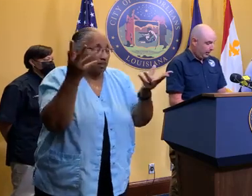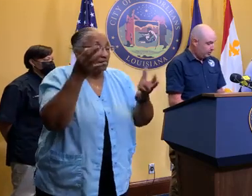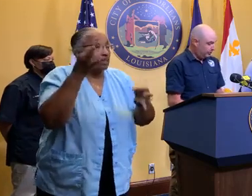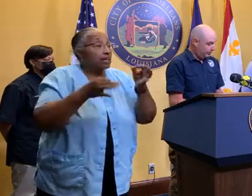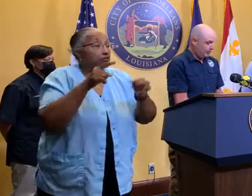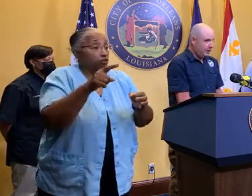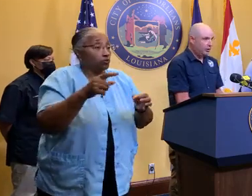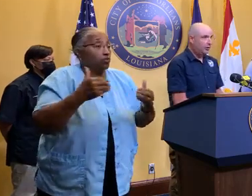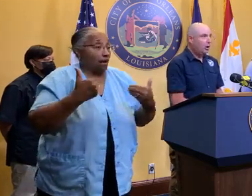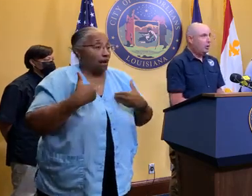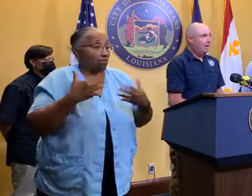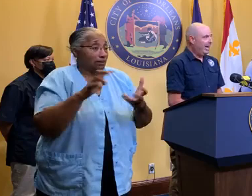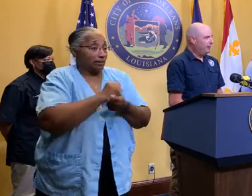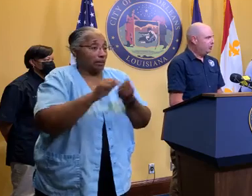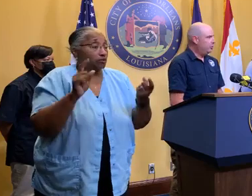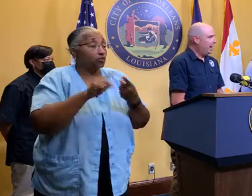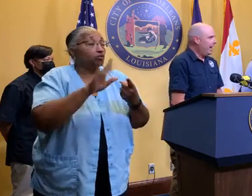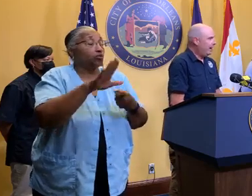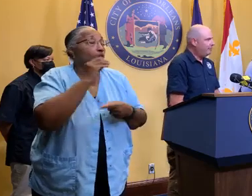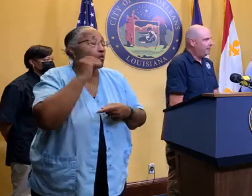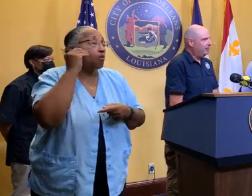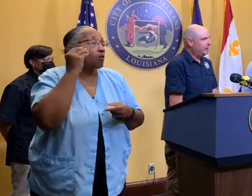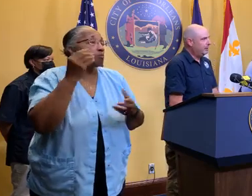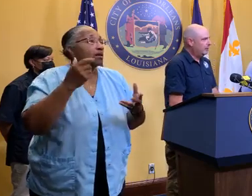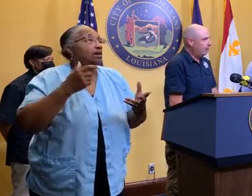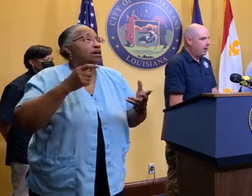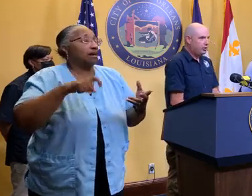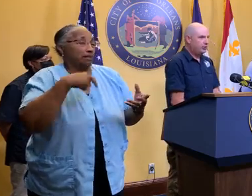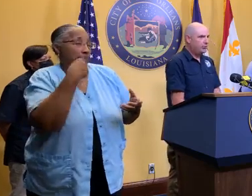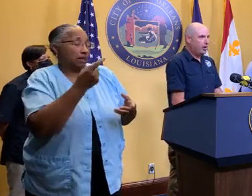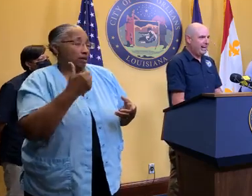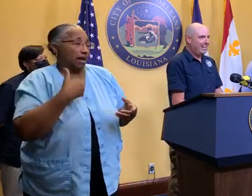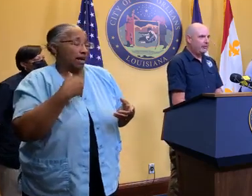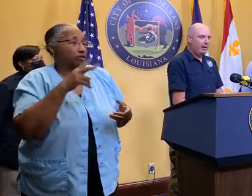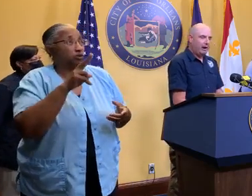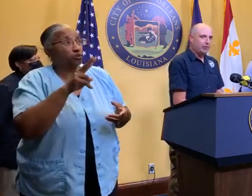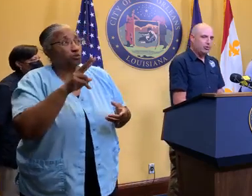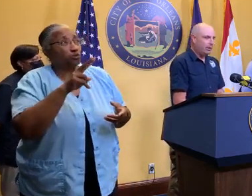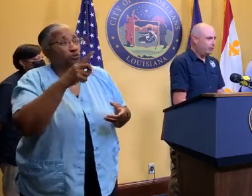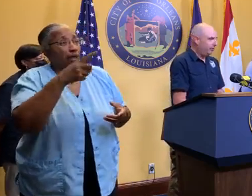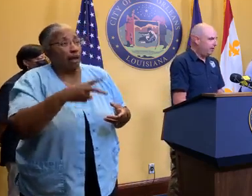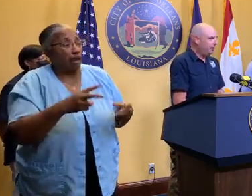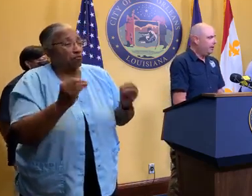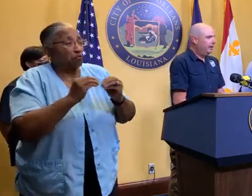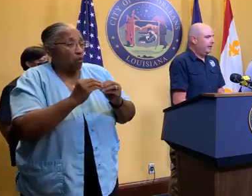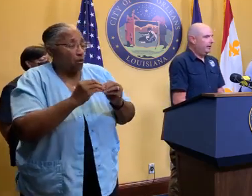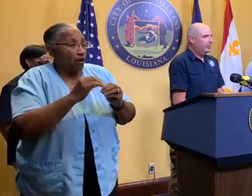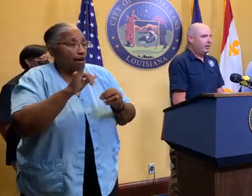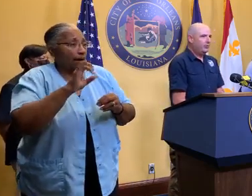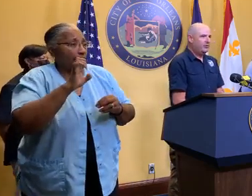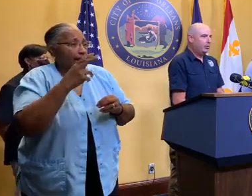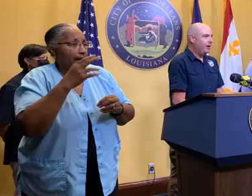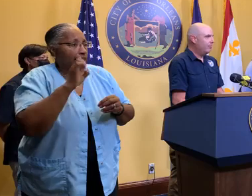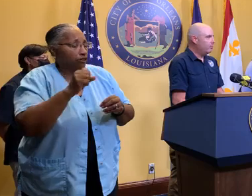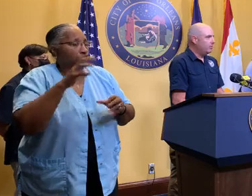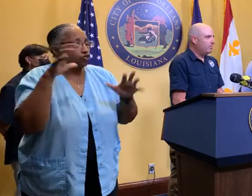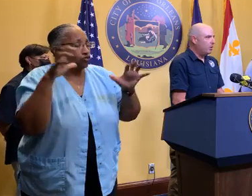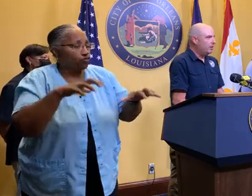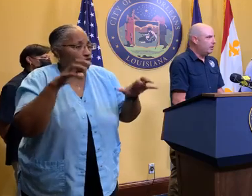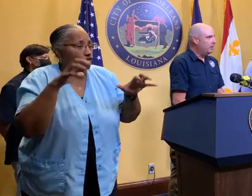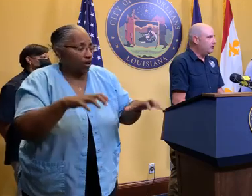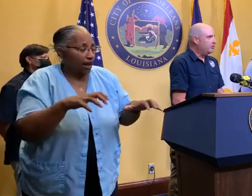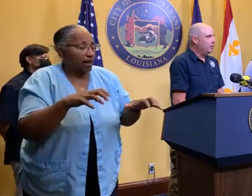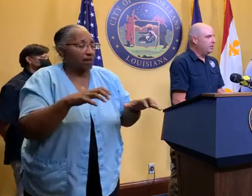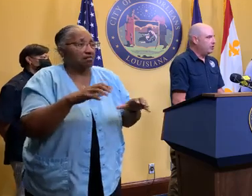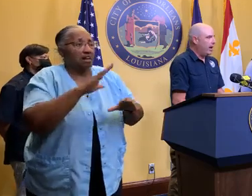And I would like to just say at the end here, we had about two and a half, maybe a little more, inches of rain as an average around the city. Rain rates were never really